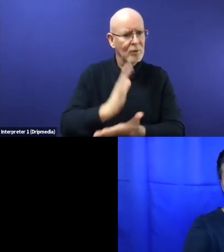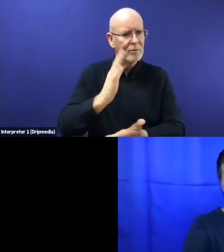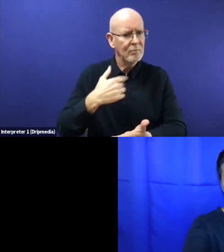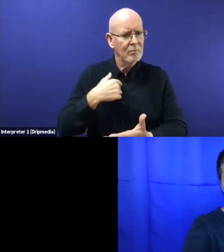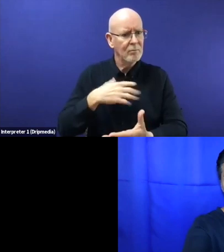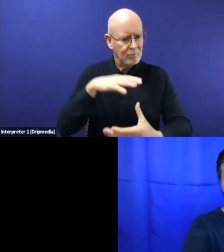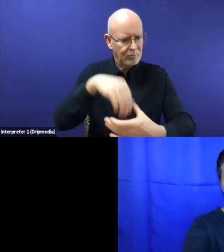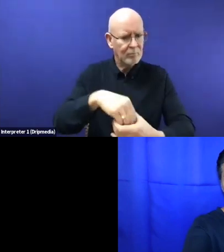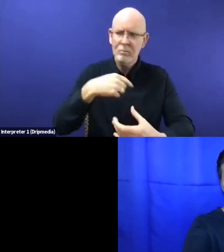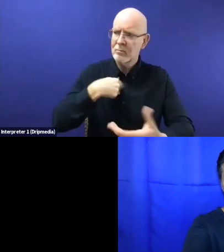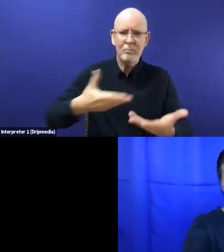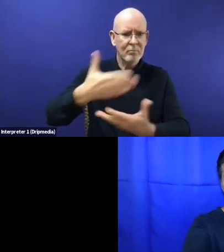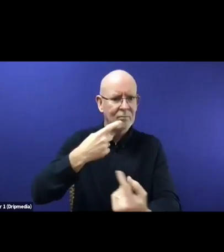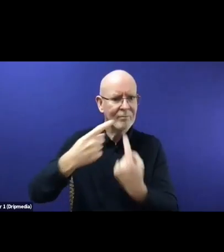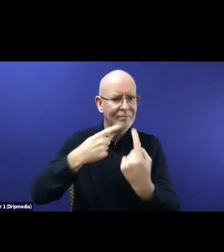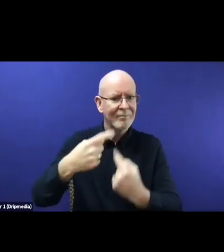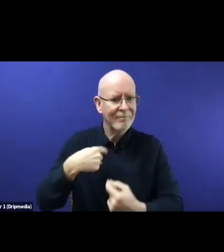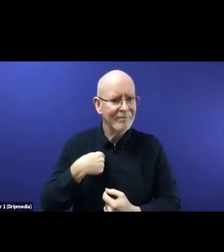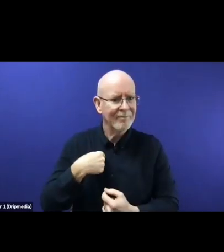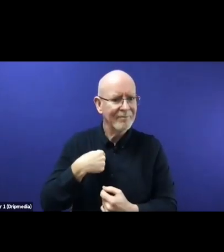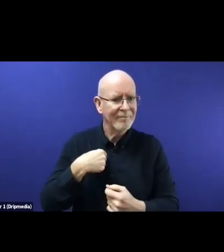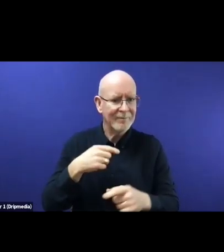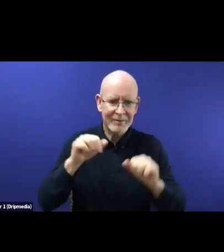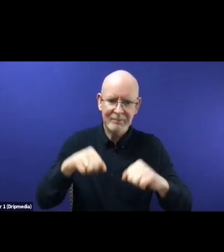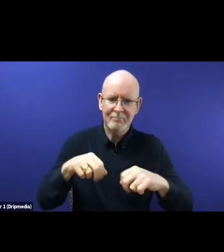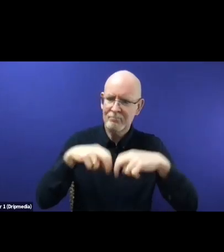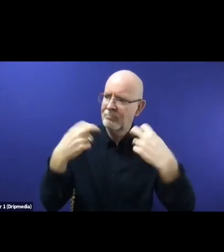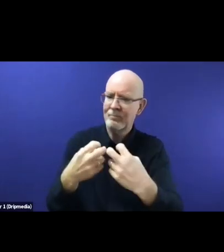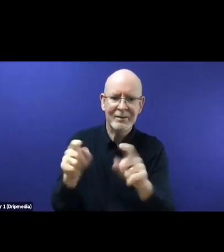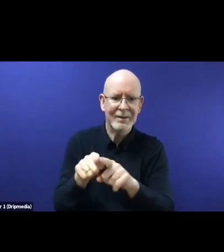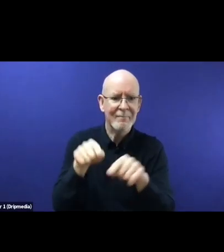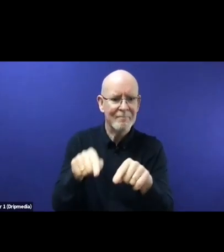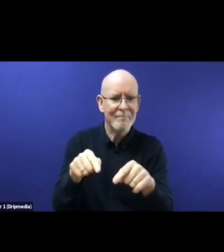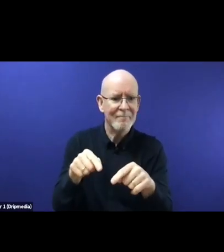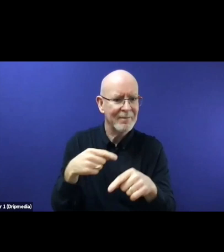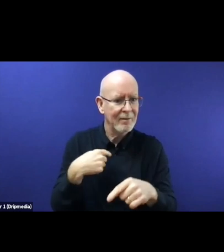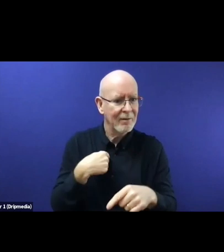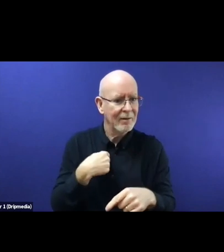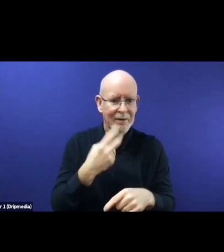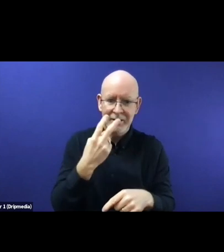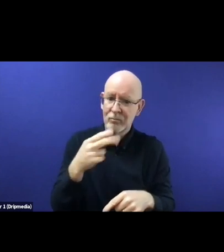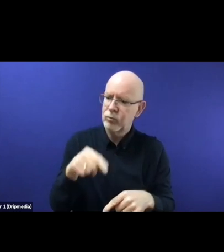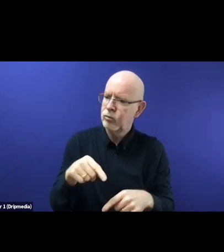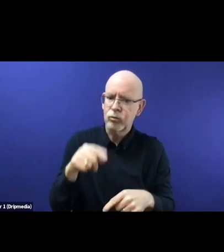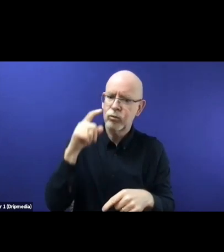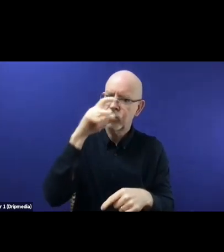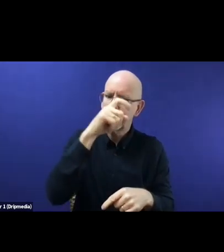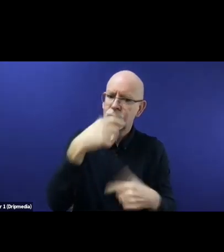are already talking about the new Pact of Migration Asylum, which is proposing fair share responsibility and solidarity between member states.